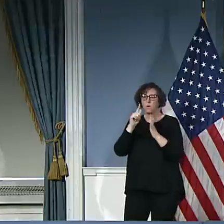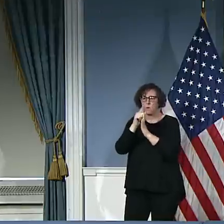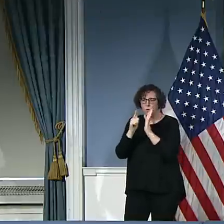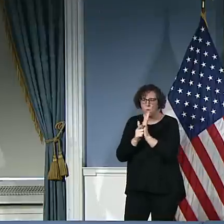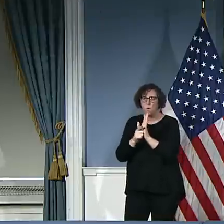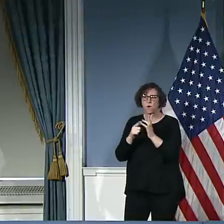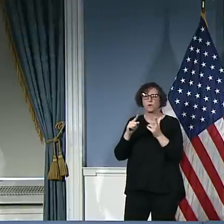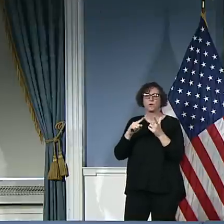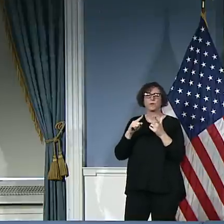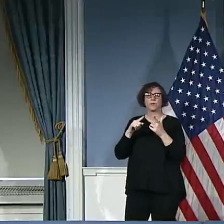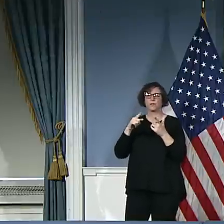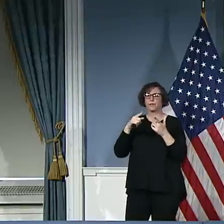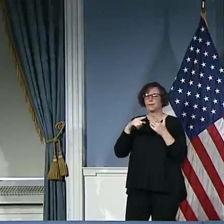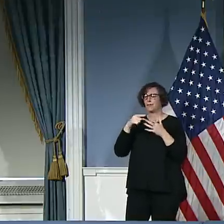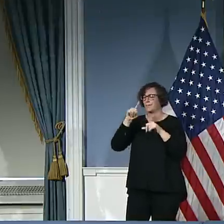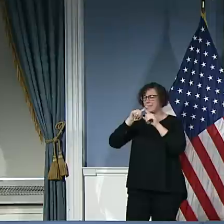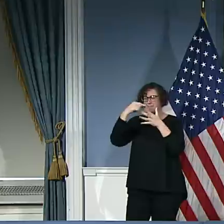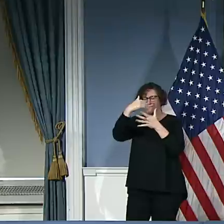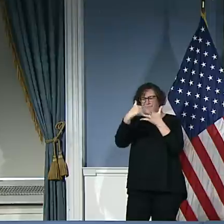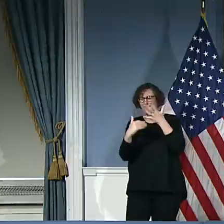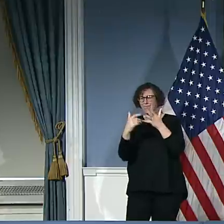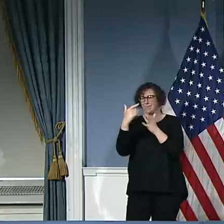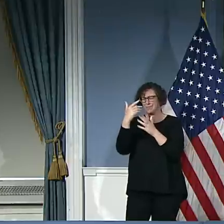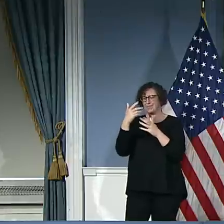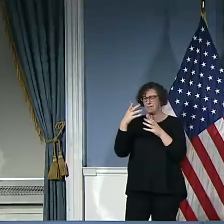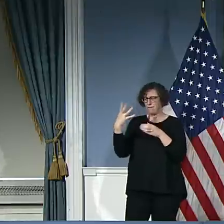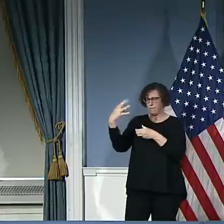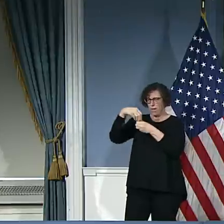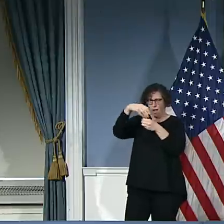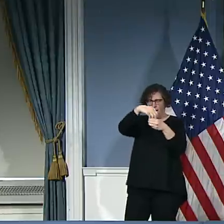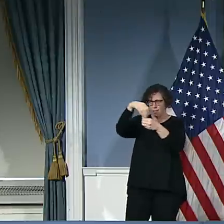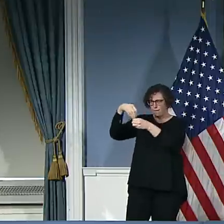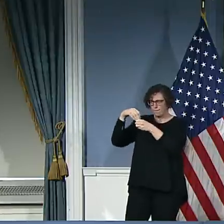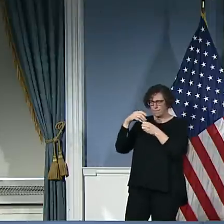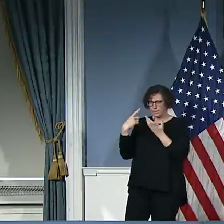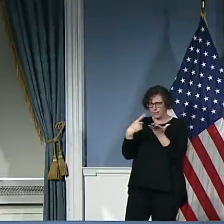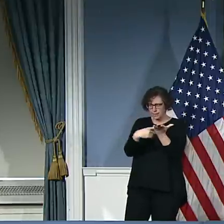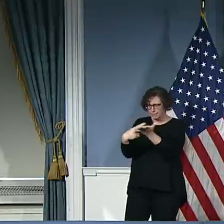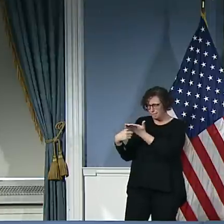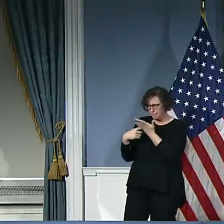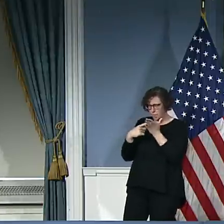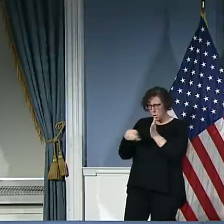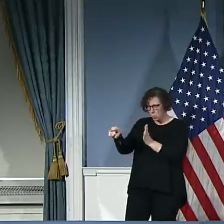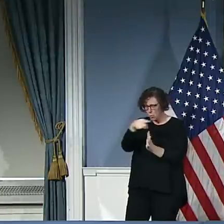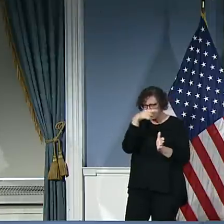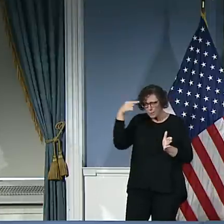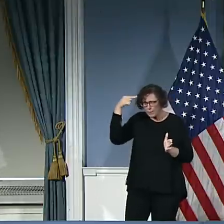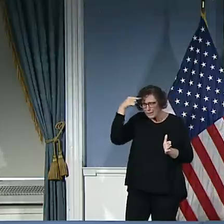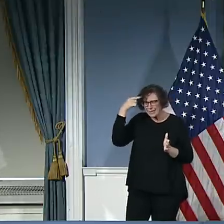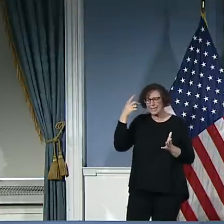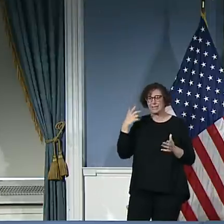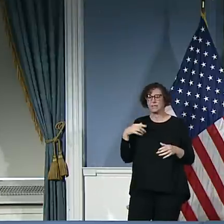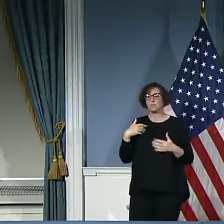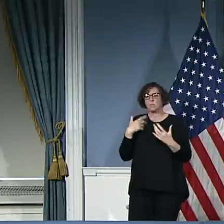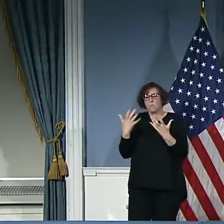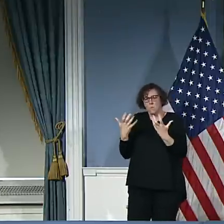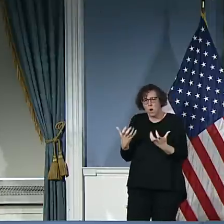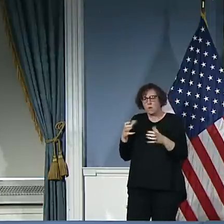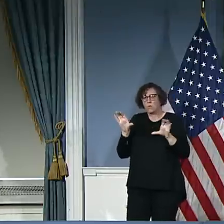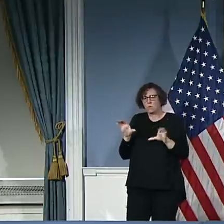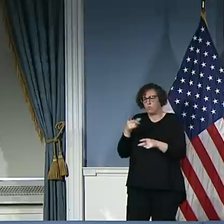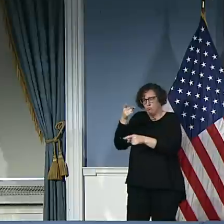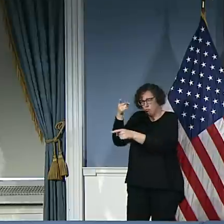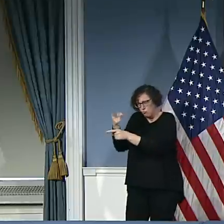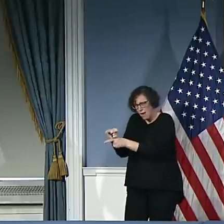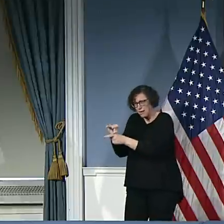what's right. Let's try to do what's humane, but let's also remember we've got to do this right and we have to have a plan. And